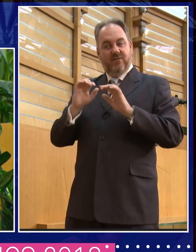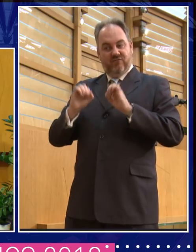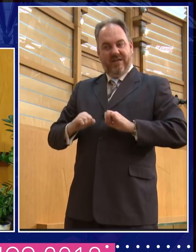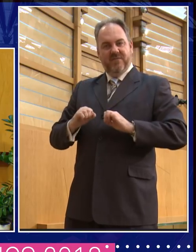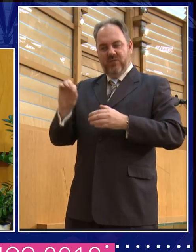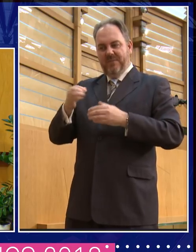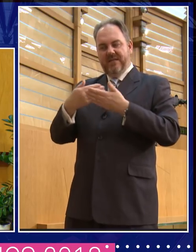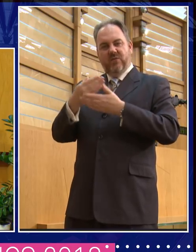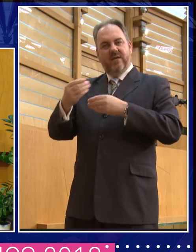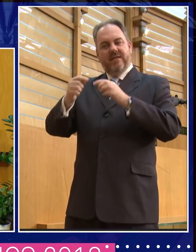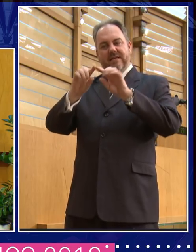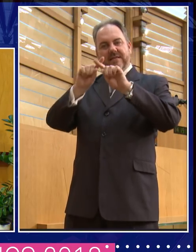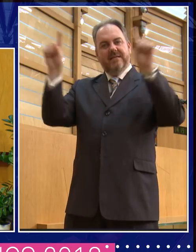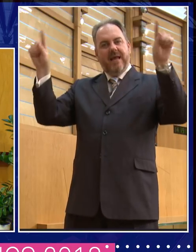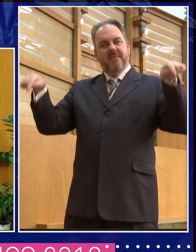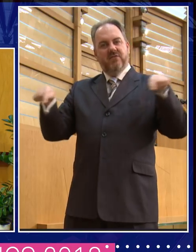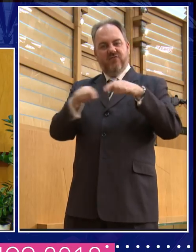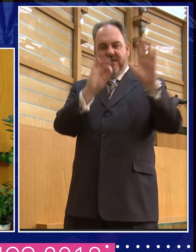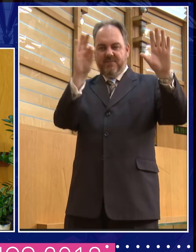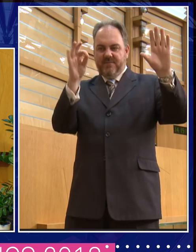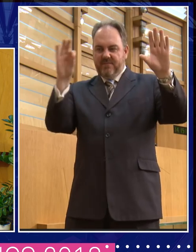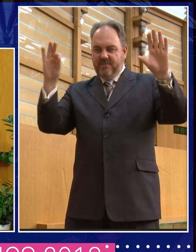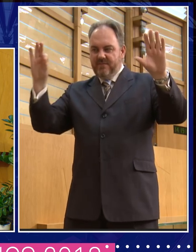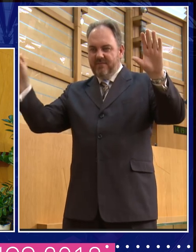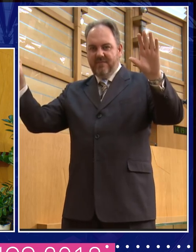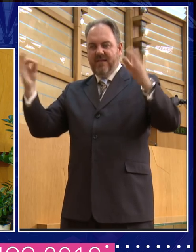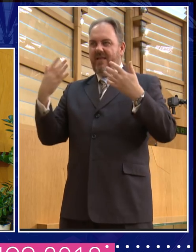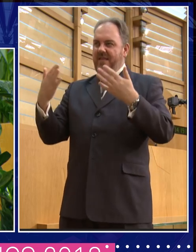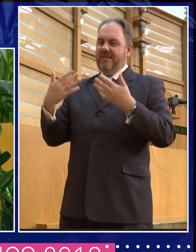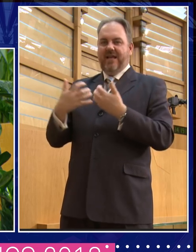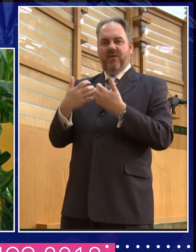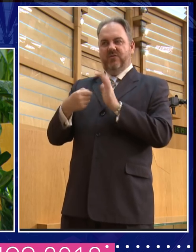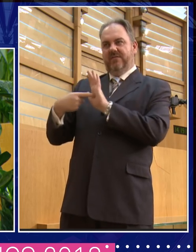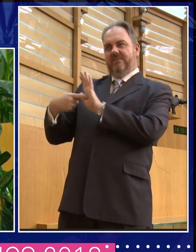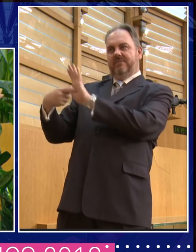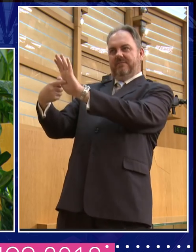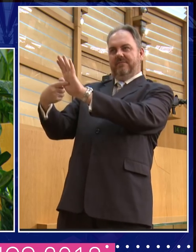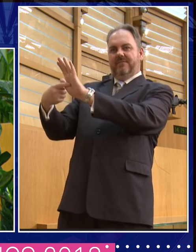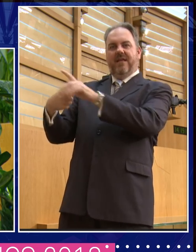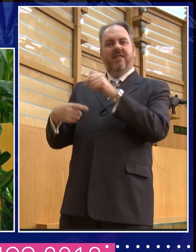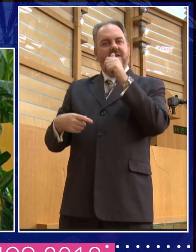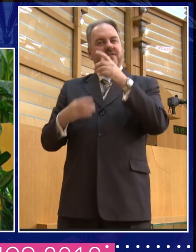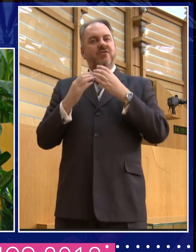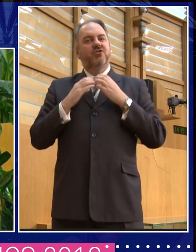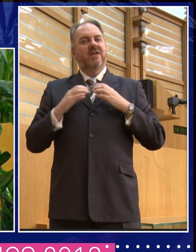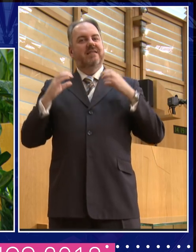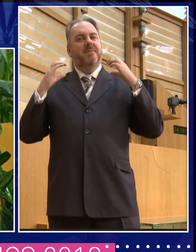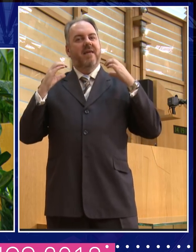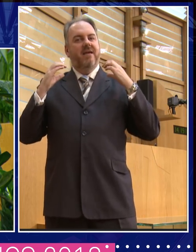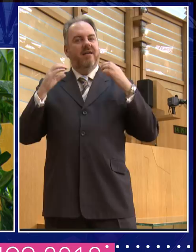she, um, in a sense, she finds another way to speak. And Shakespeare then takes that up in Titus Andronicus and